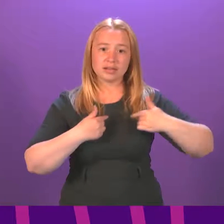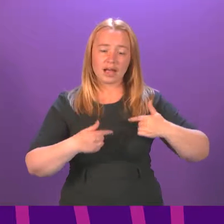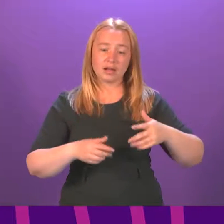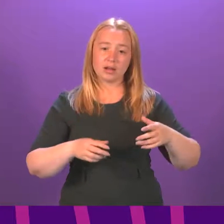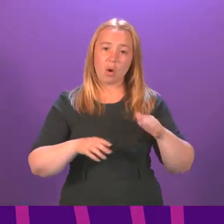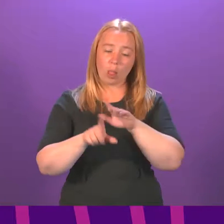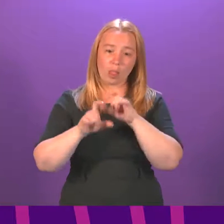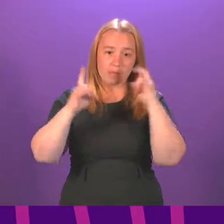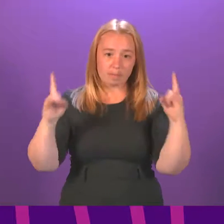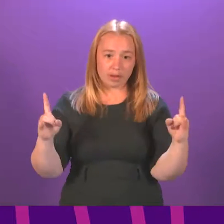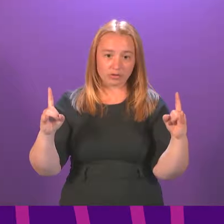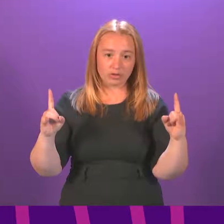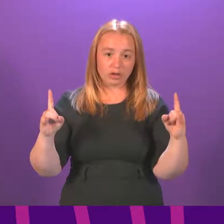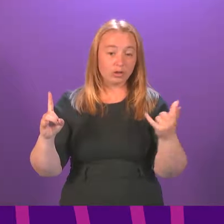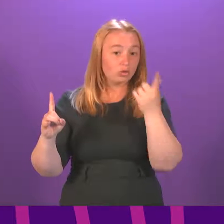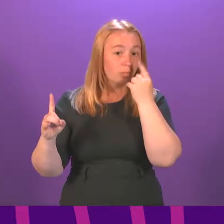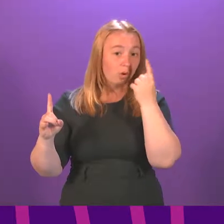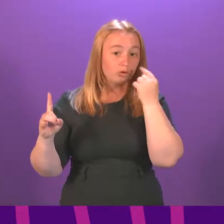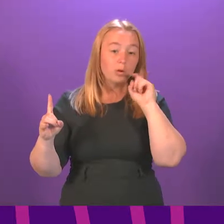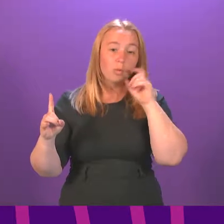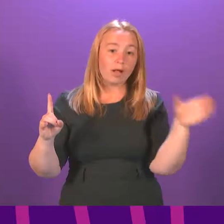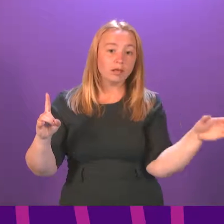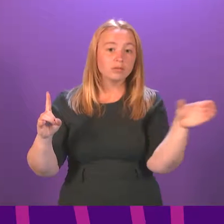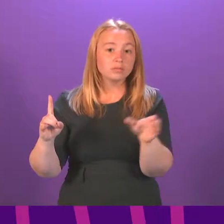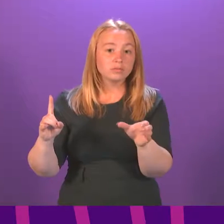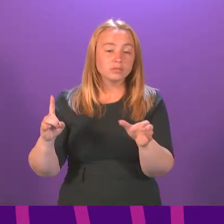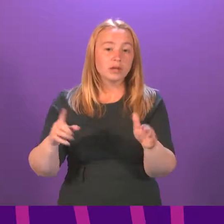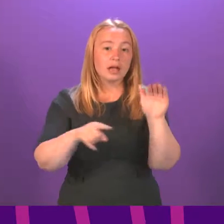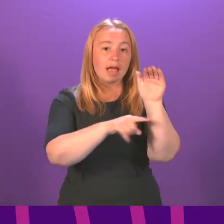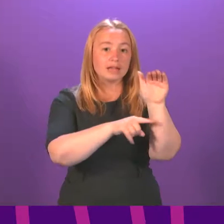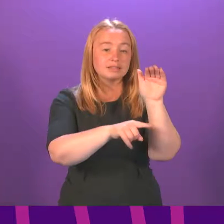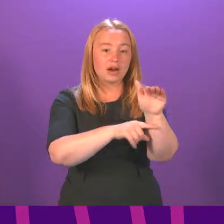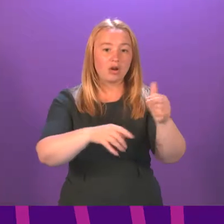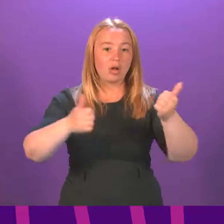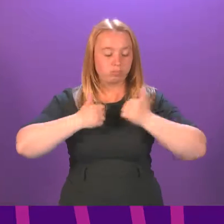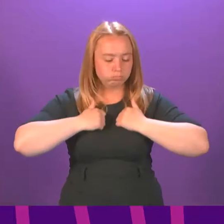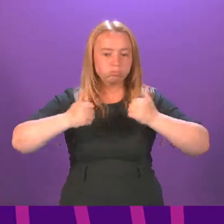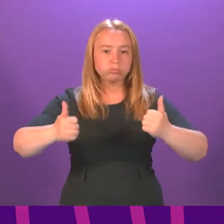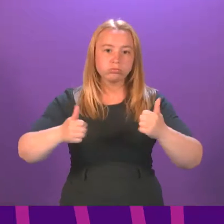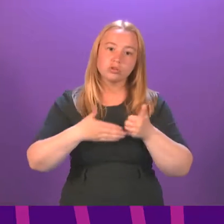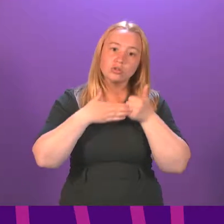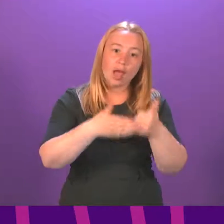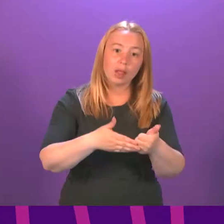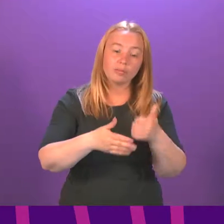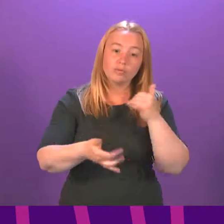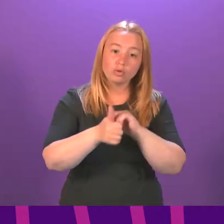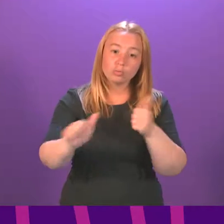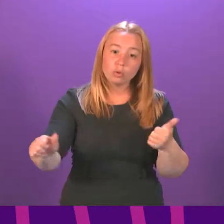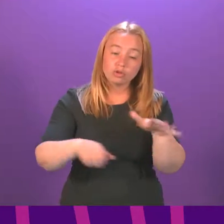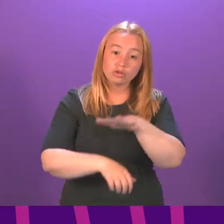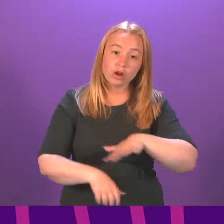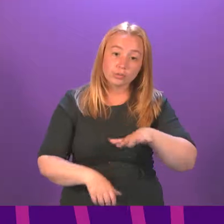will be considered to subsidise automated external defibrillators purchases for amateur sports grounds. The minister, Marie Todd.